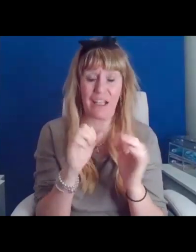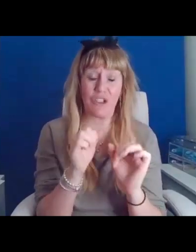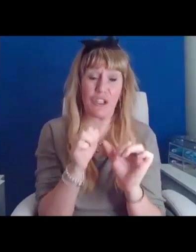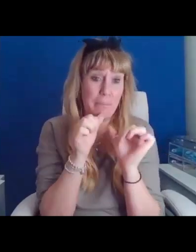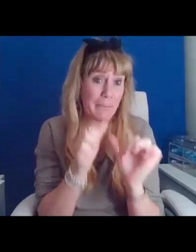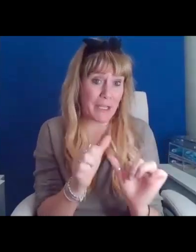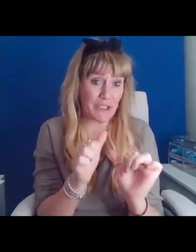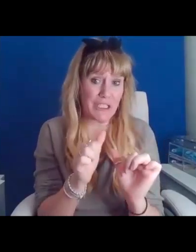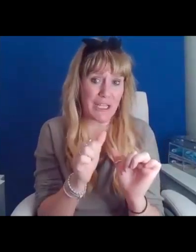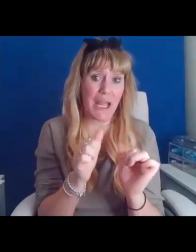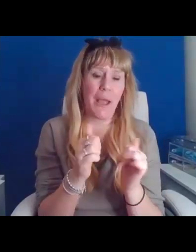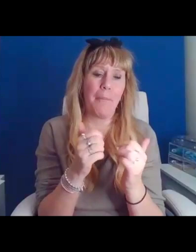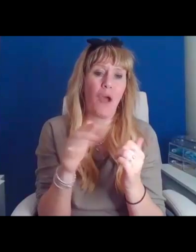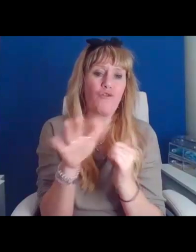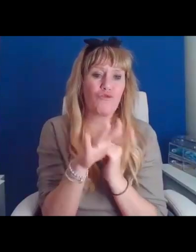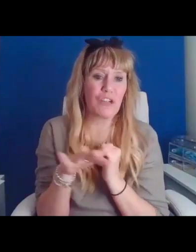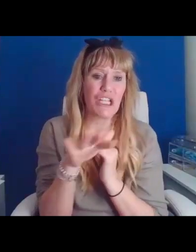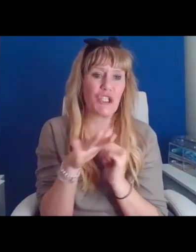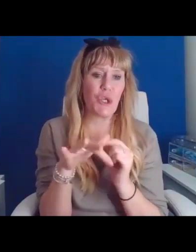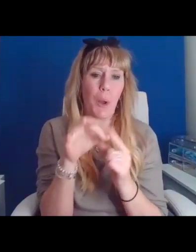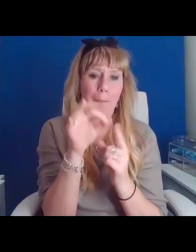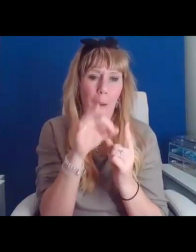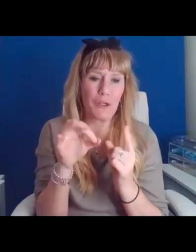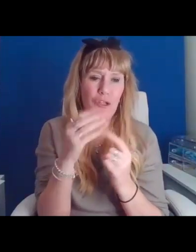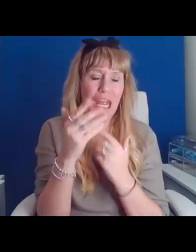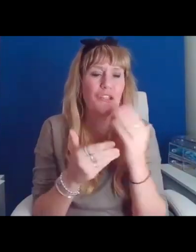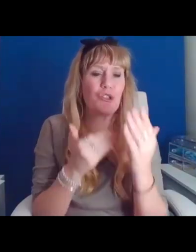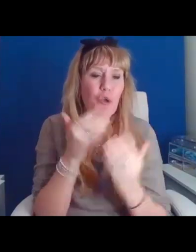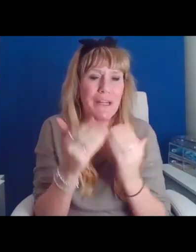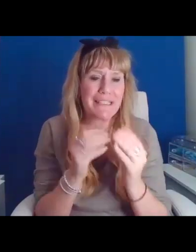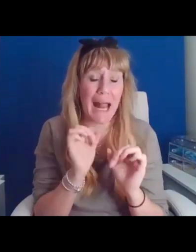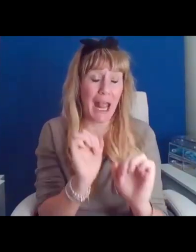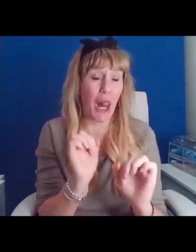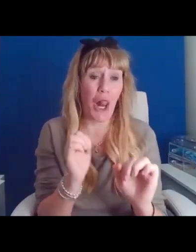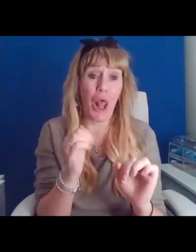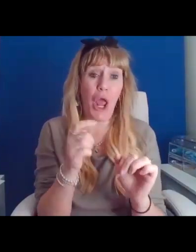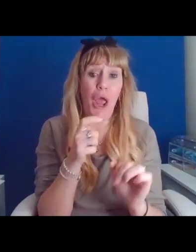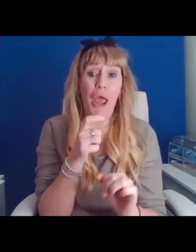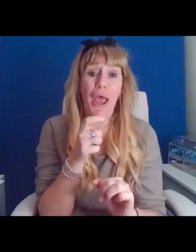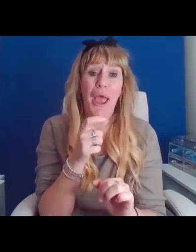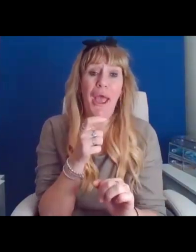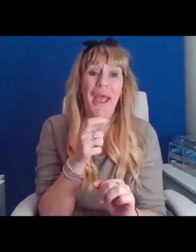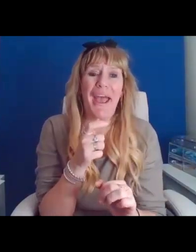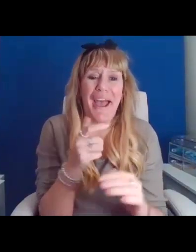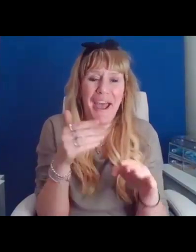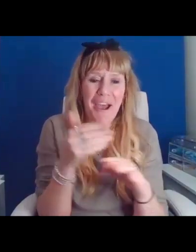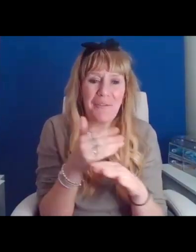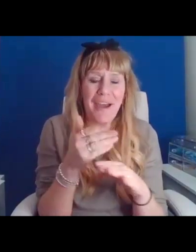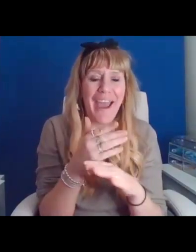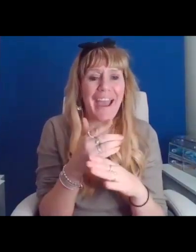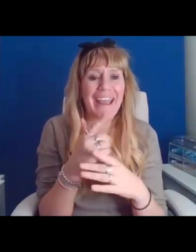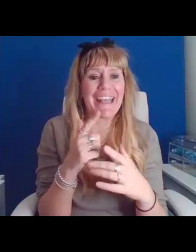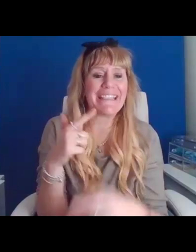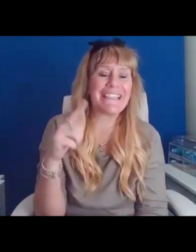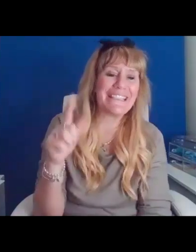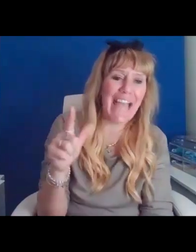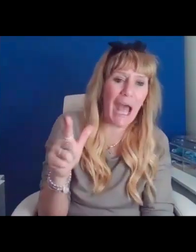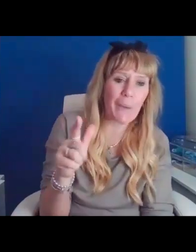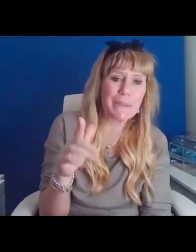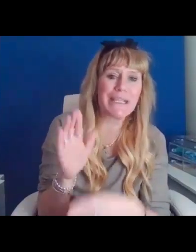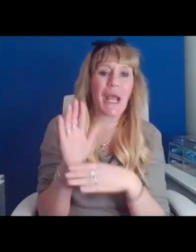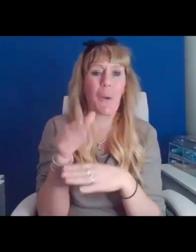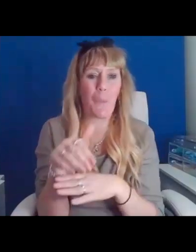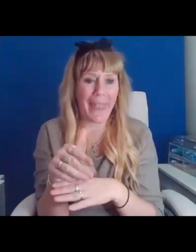and storytelling. Their work is unapologetically scouse and queer, often exploring storytelling